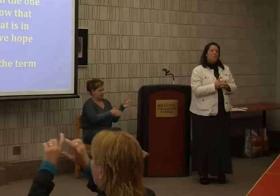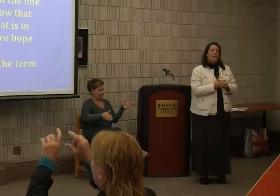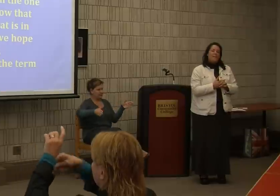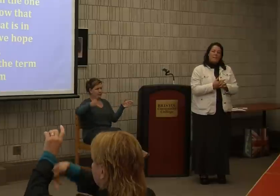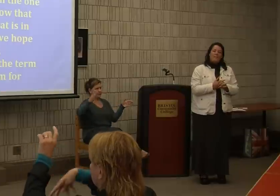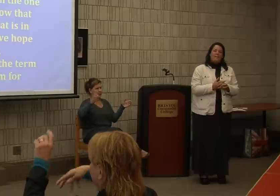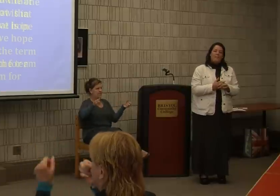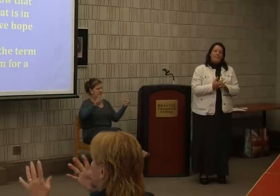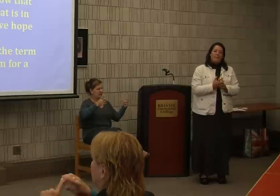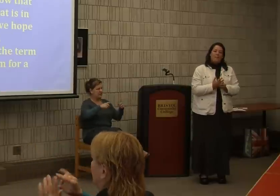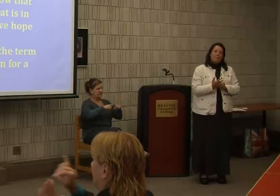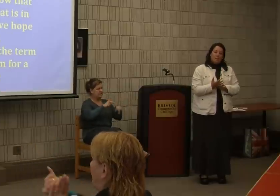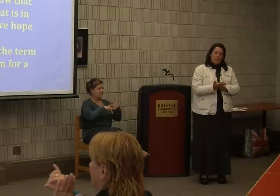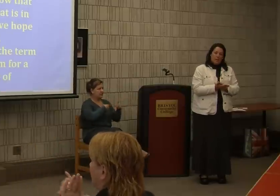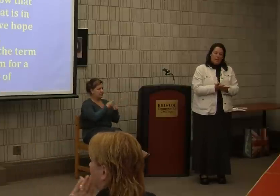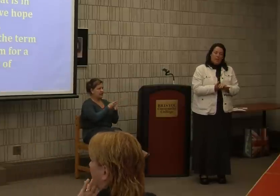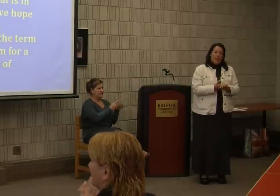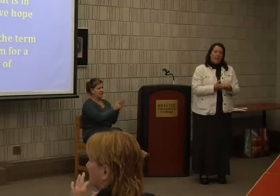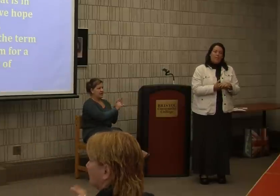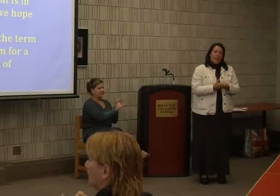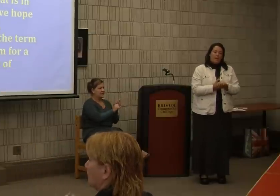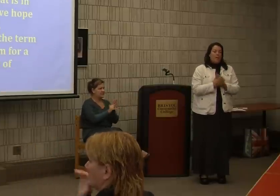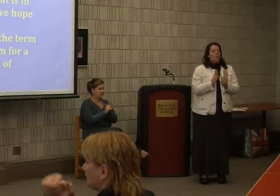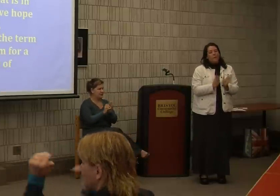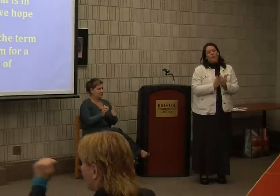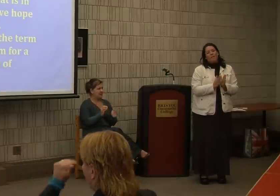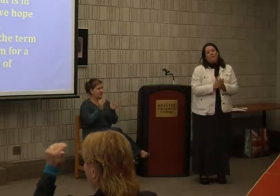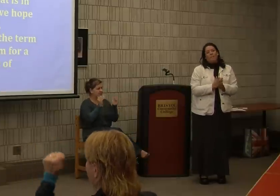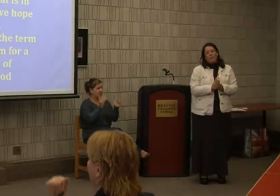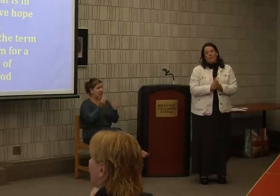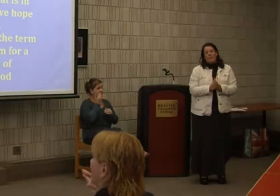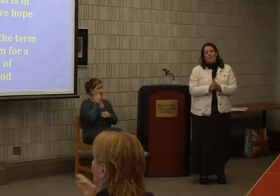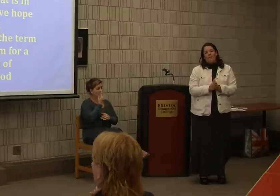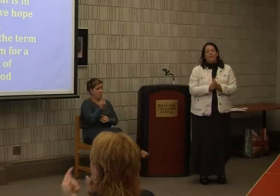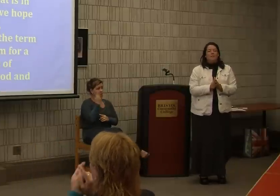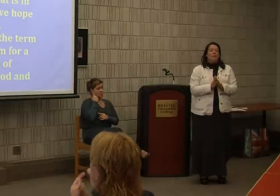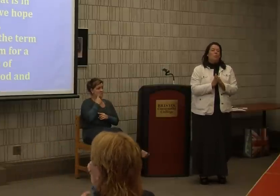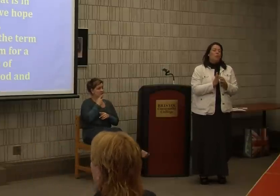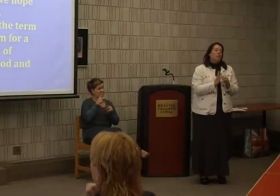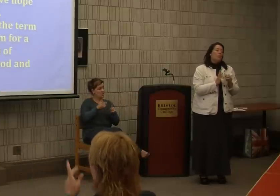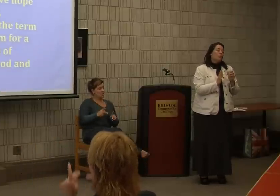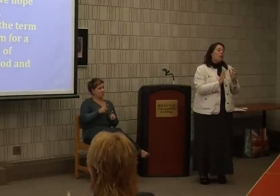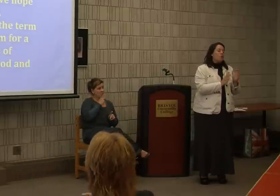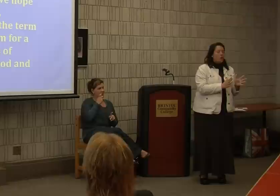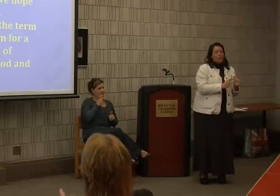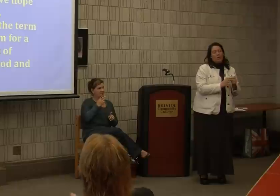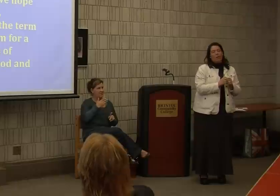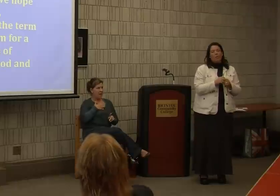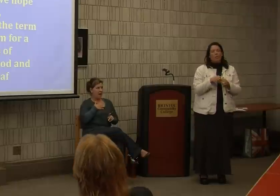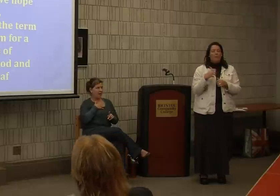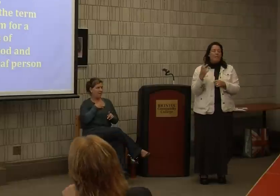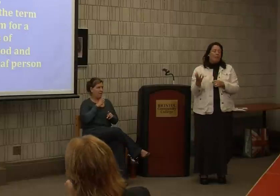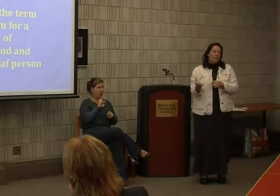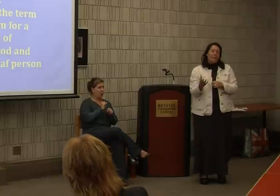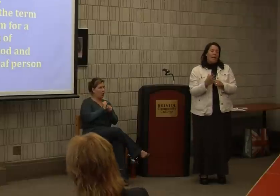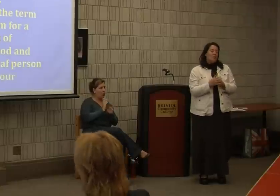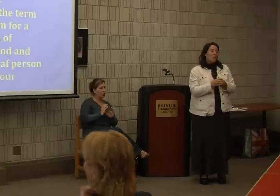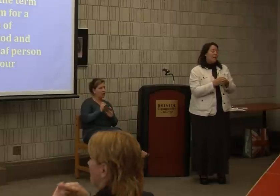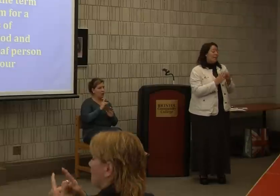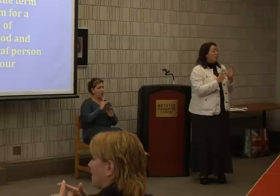of identities in adulthood. And that knowing one Deaf person because they were your co-worker or a peer in a class or in